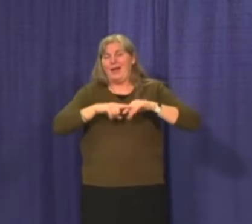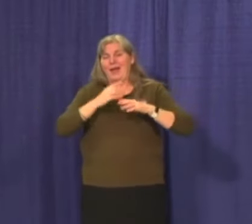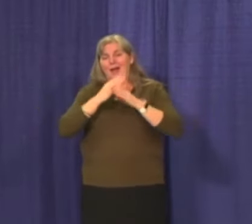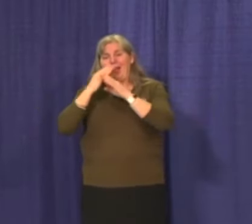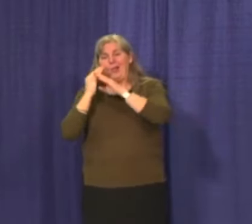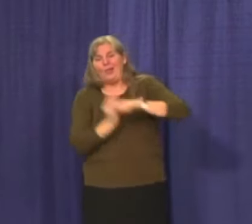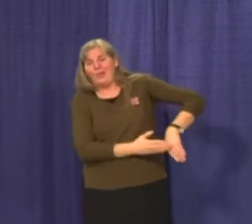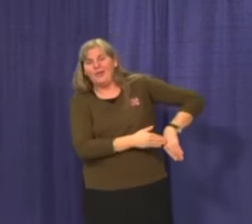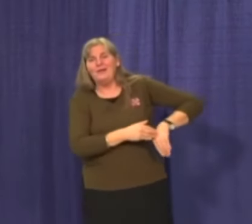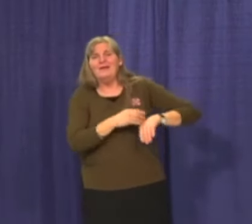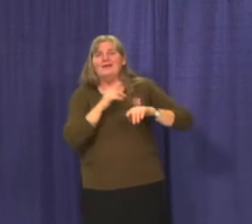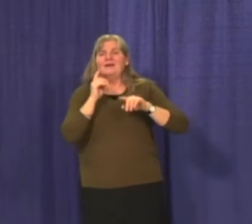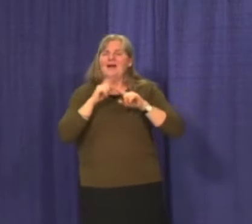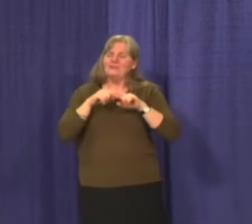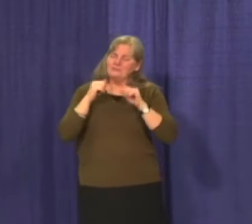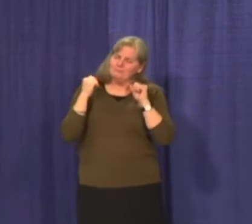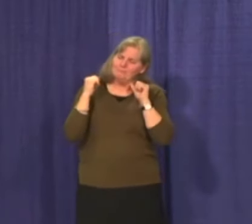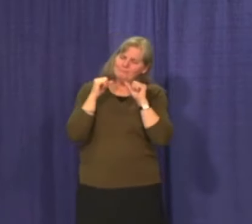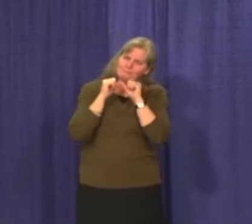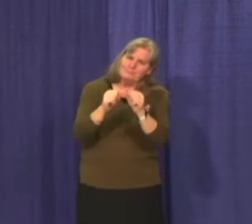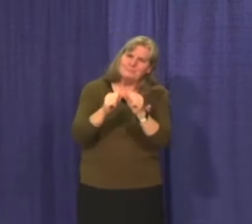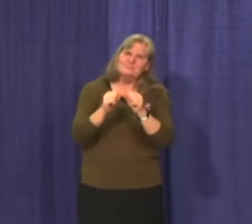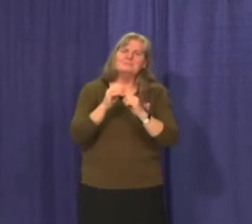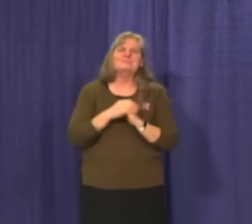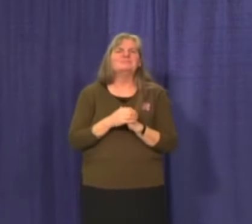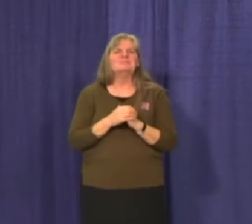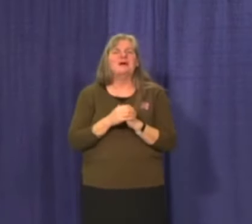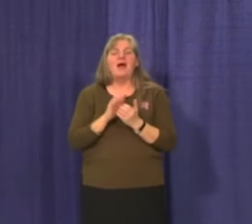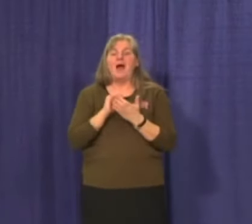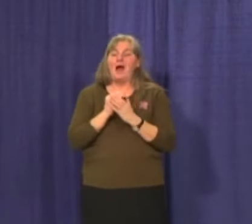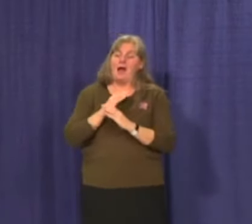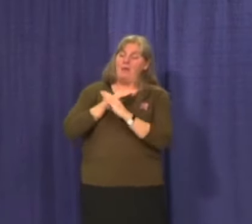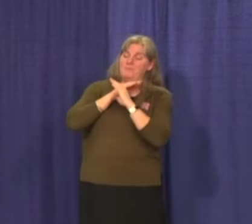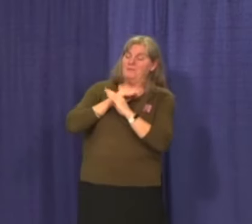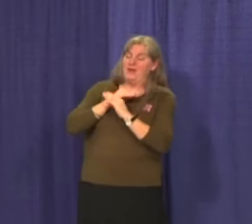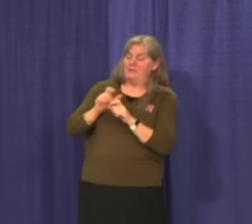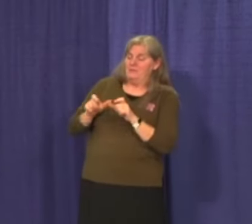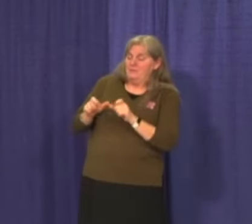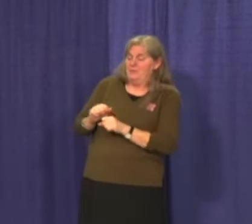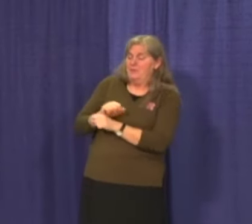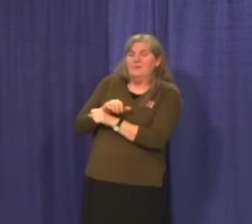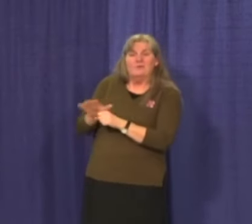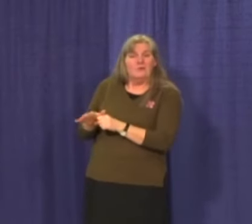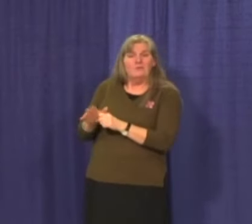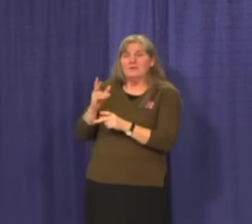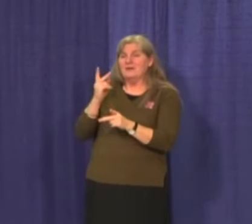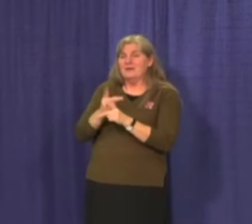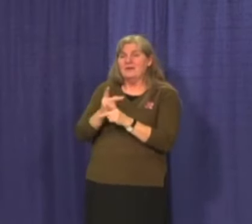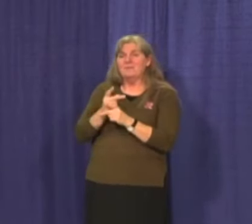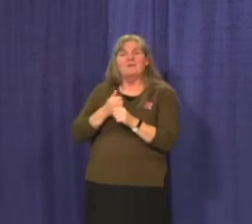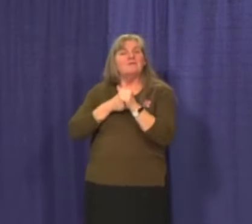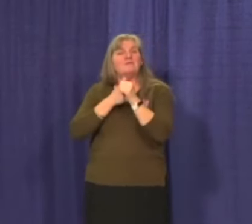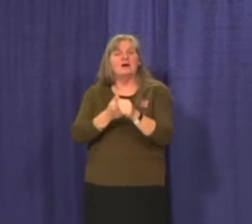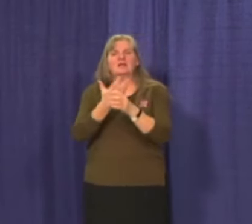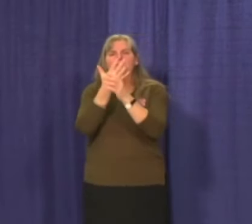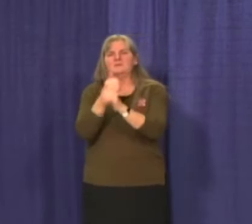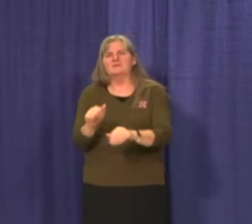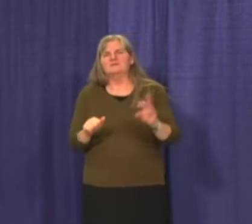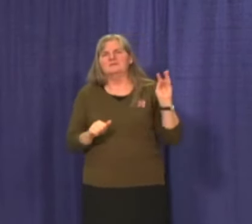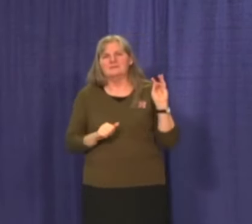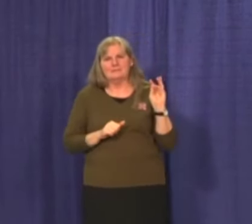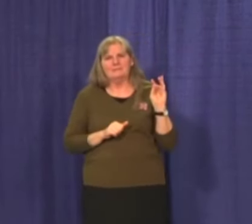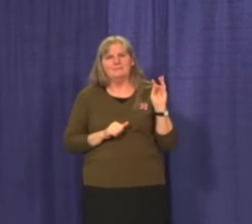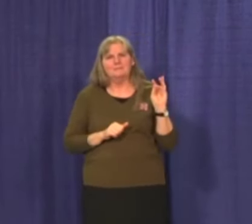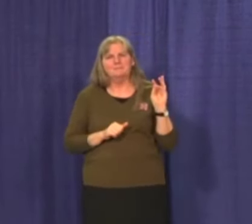The best thing that we can all do to prevent the virus from spreading and keeping ourselves safe is to practice the safe six.